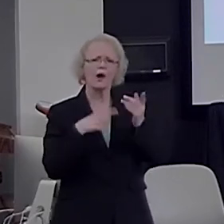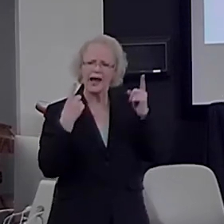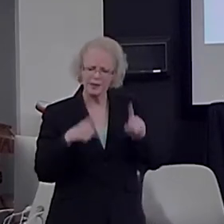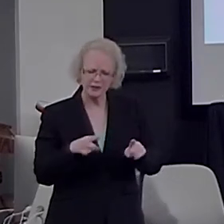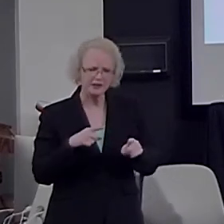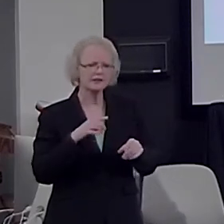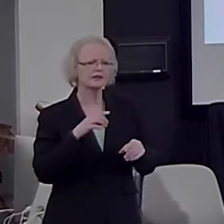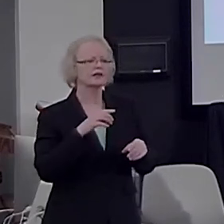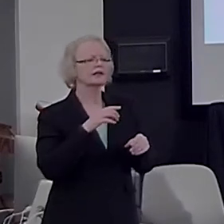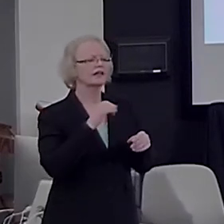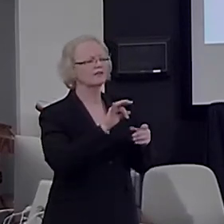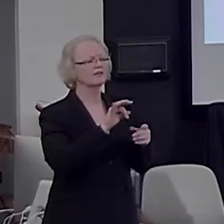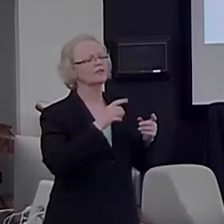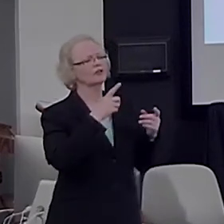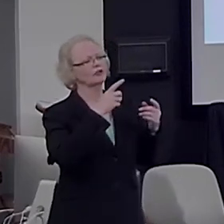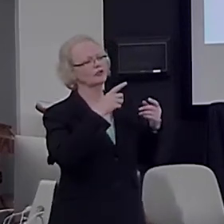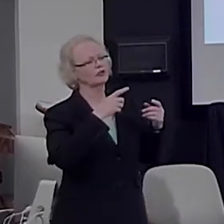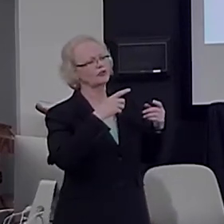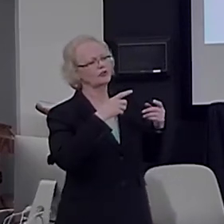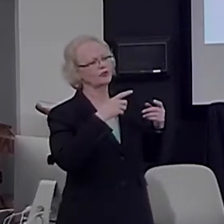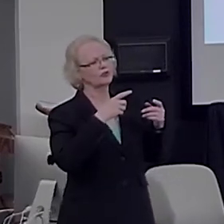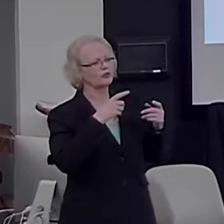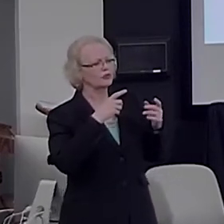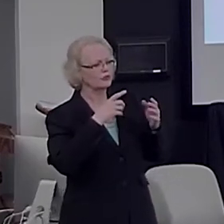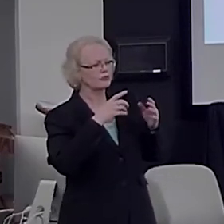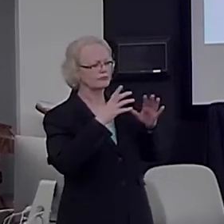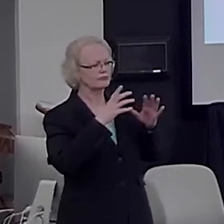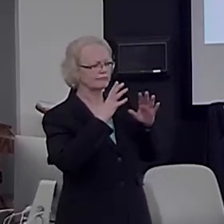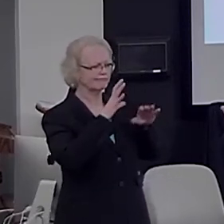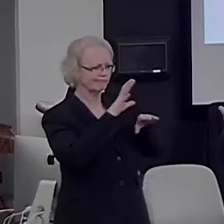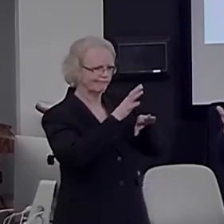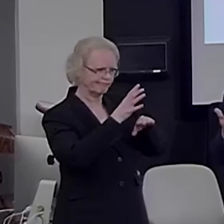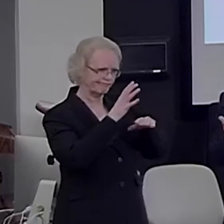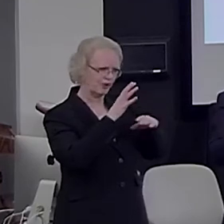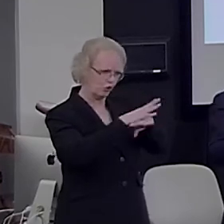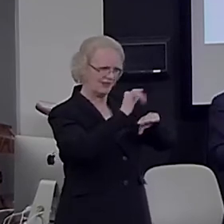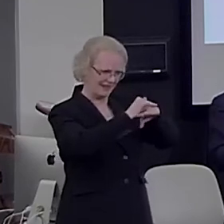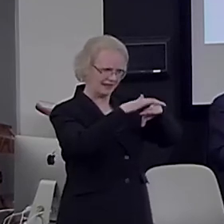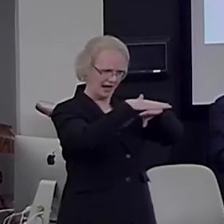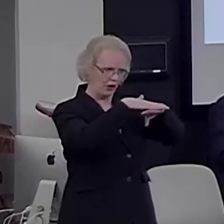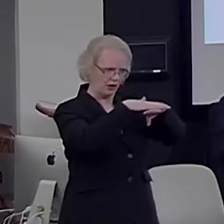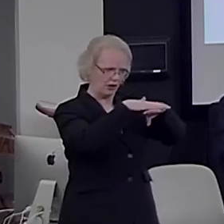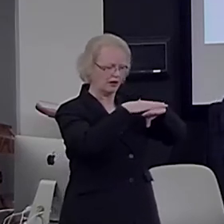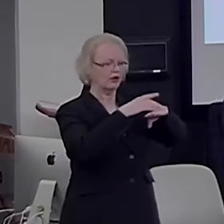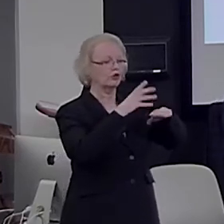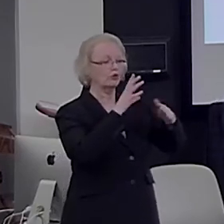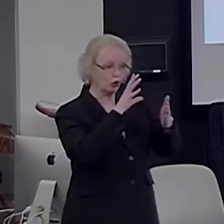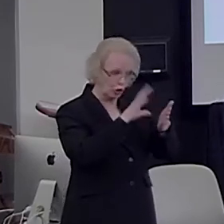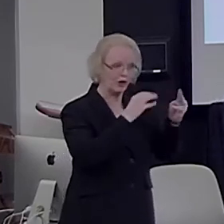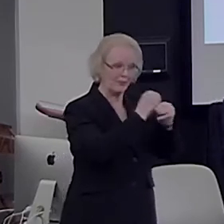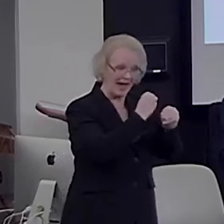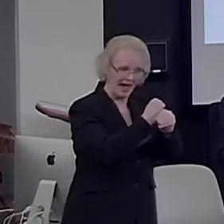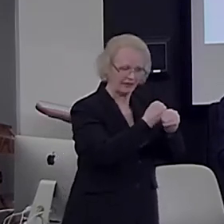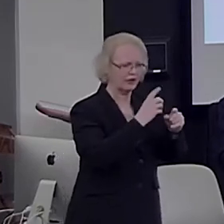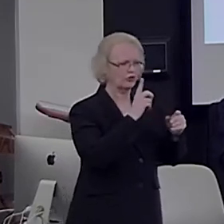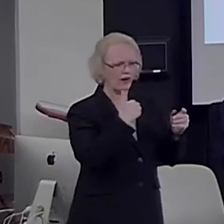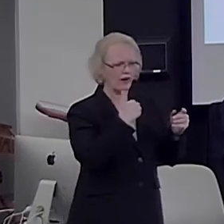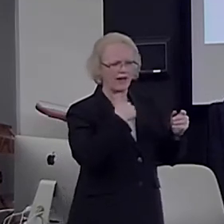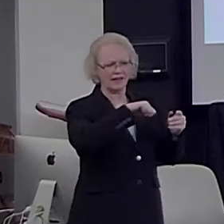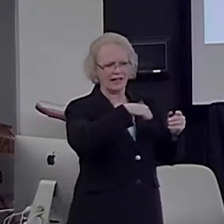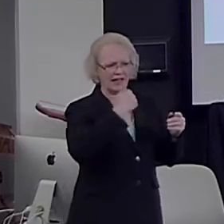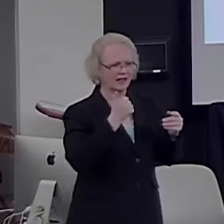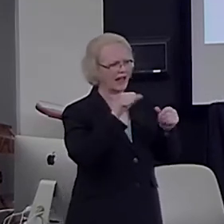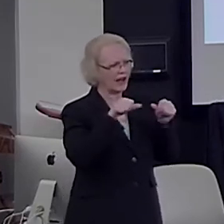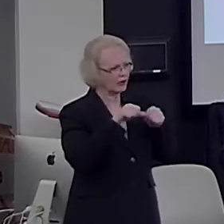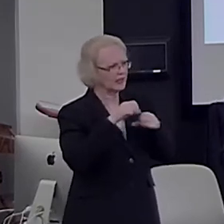the other direction. Did we lose anything when we learn mathematics? Is there cortical competition? So, is there any area of the